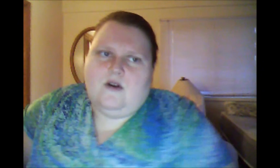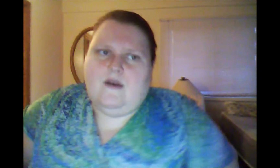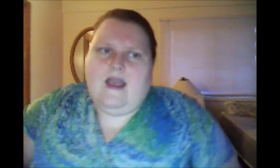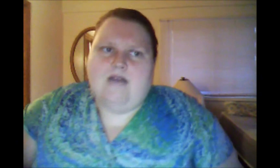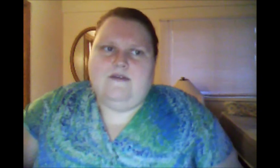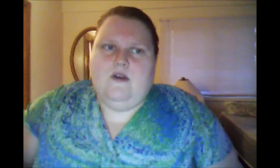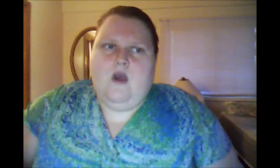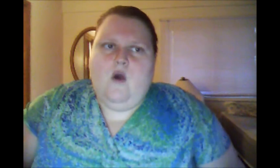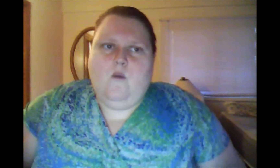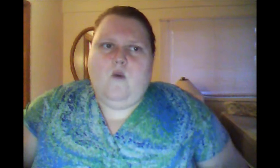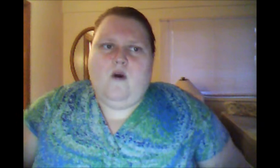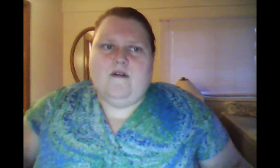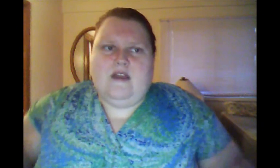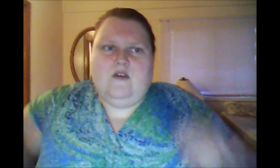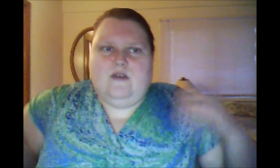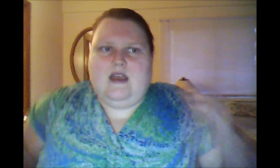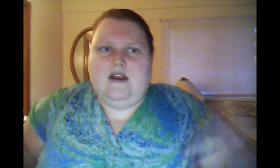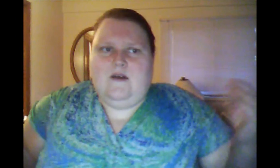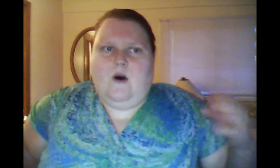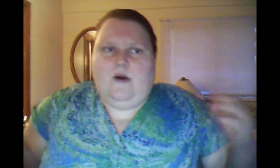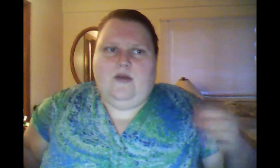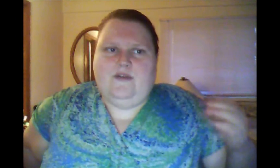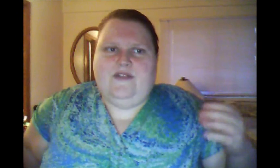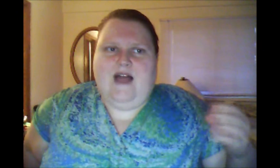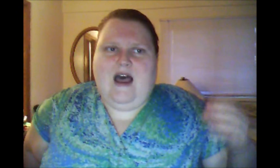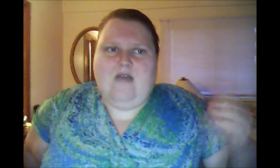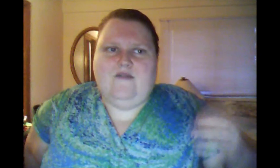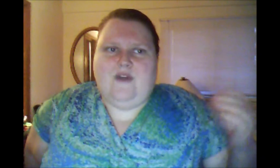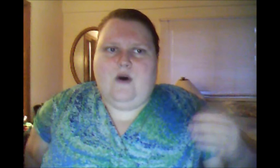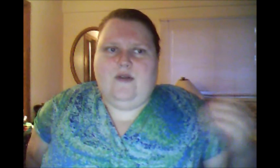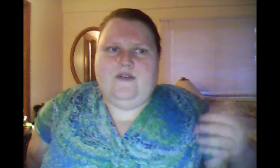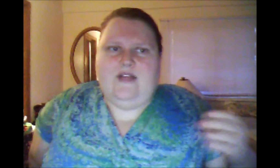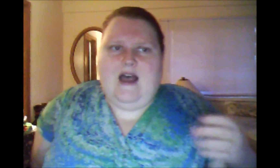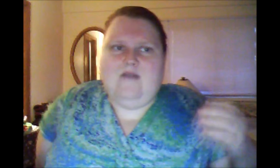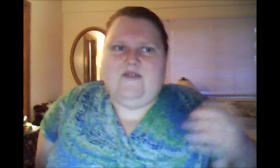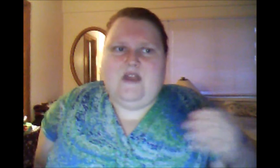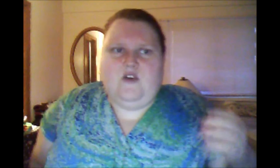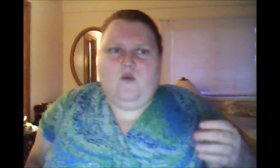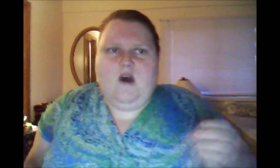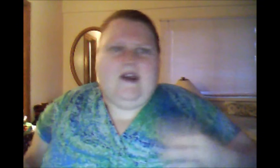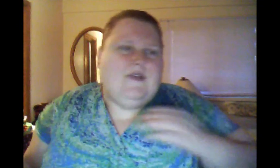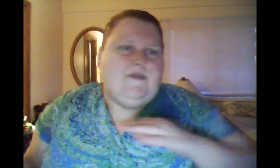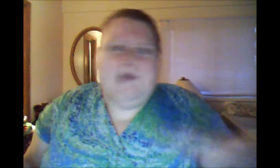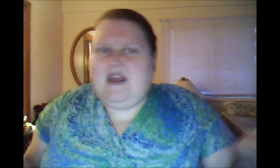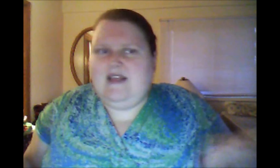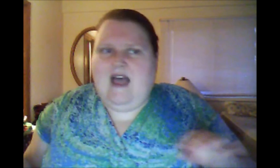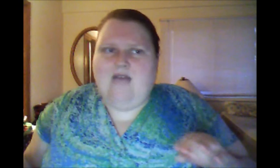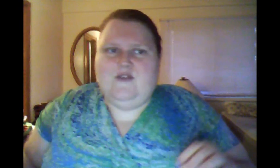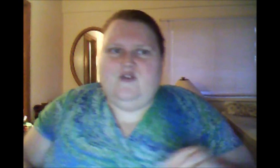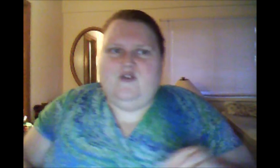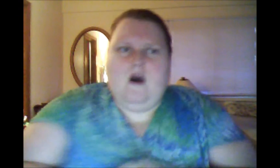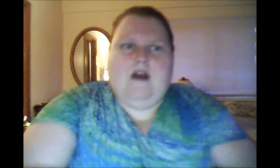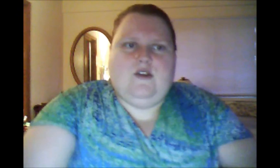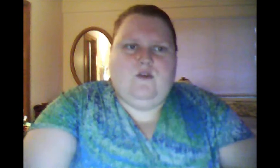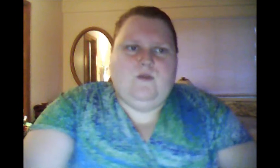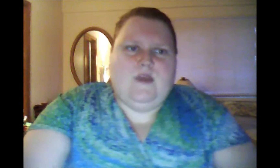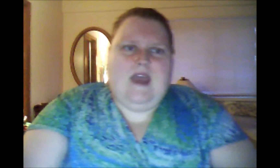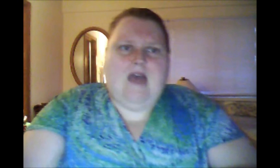You don't have to worry. You'll get all those lives. All those lives that you want. As many lives as you want, you get.